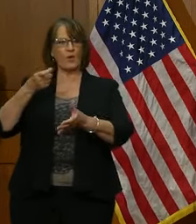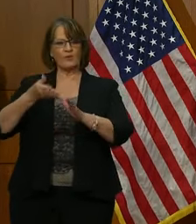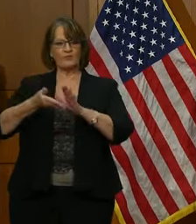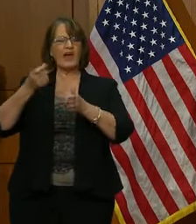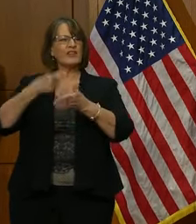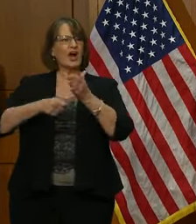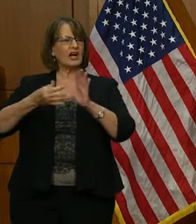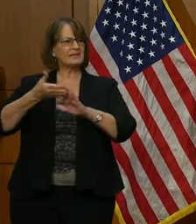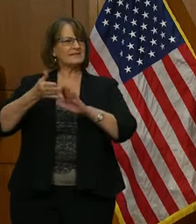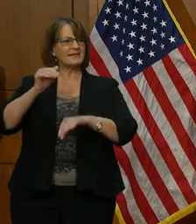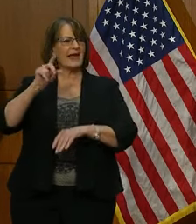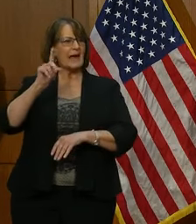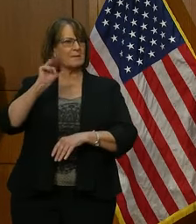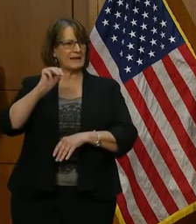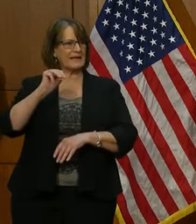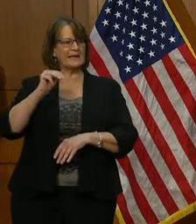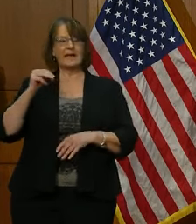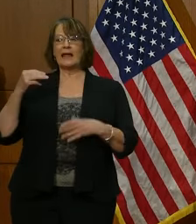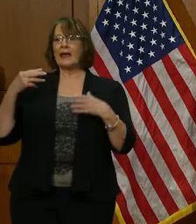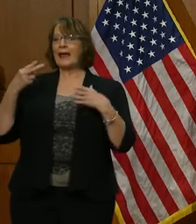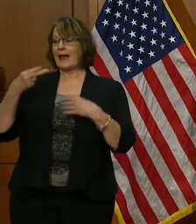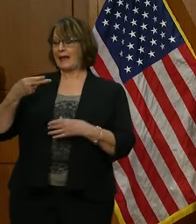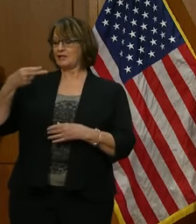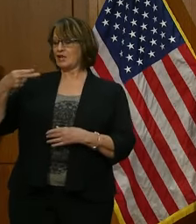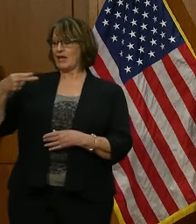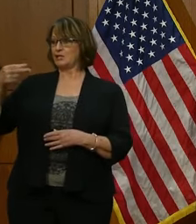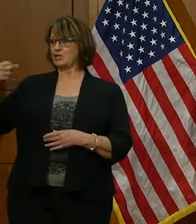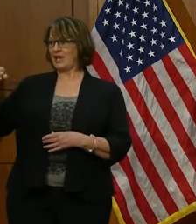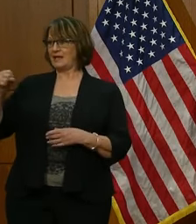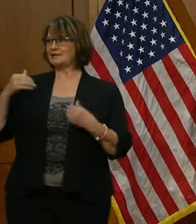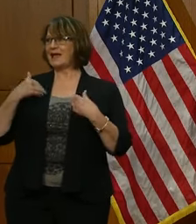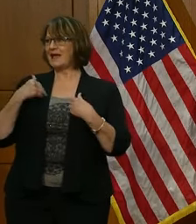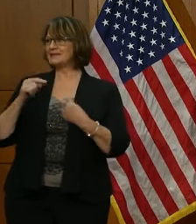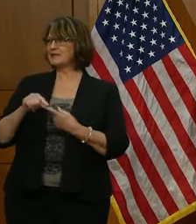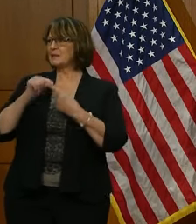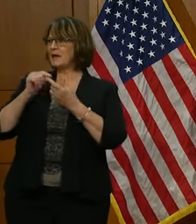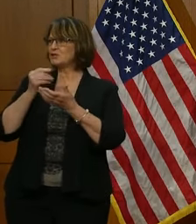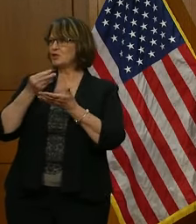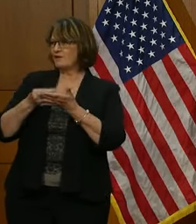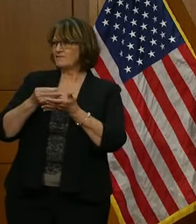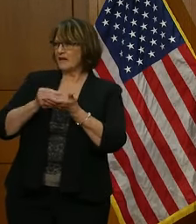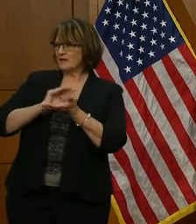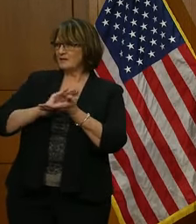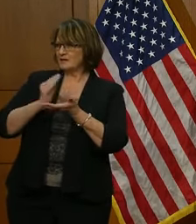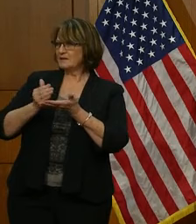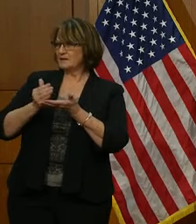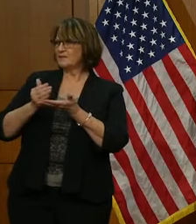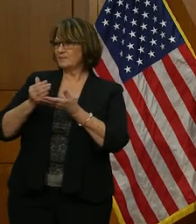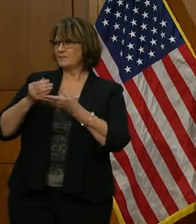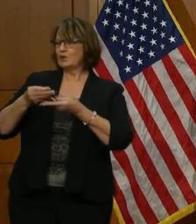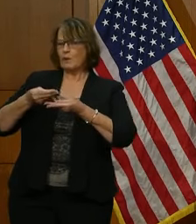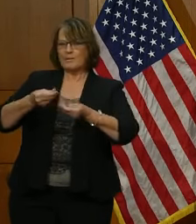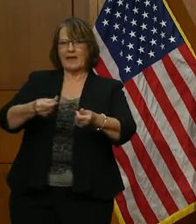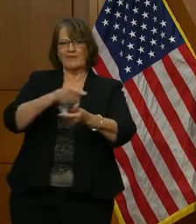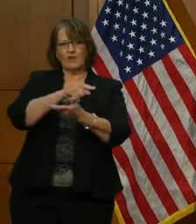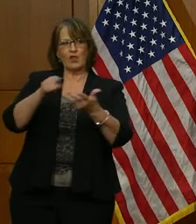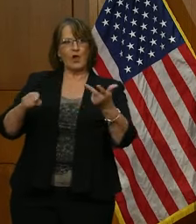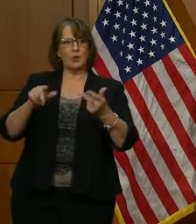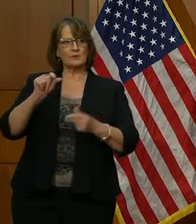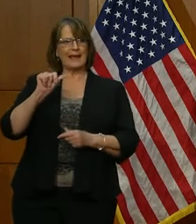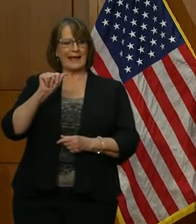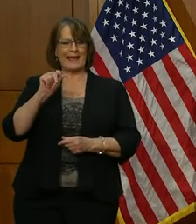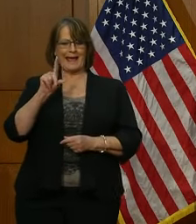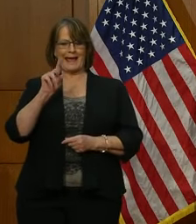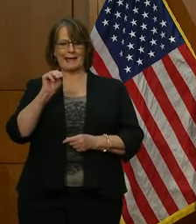And HHS has a special fund, a provider relief fund, that will pay for those administrative